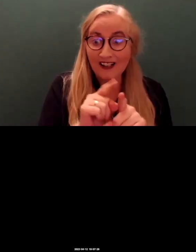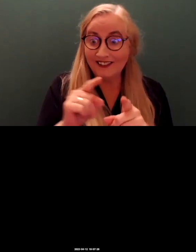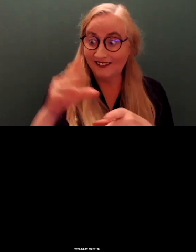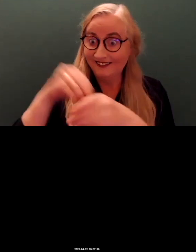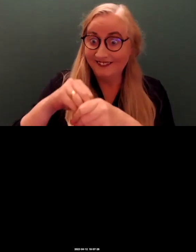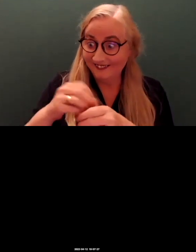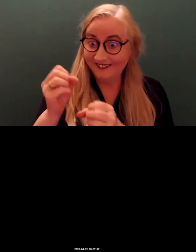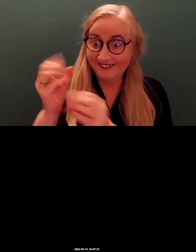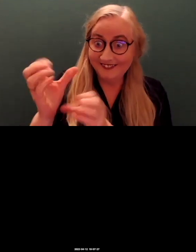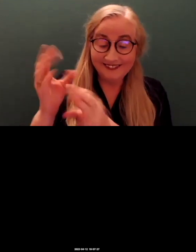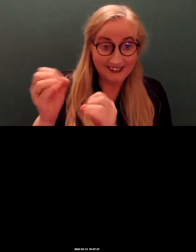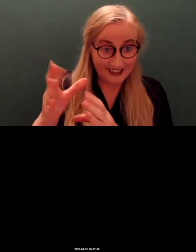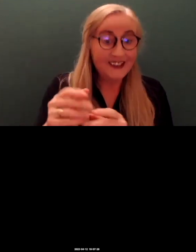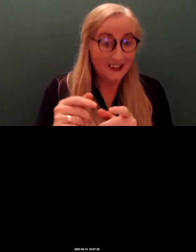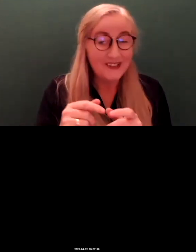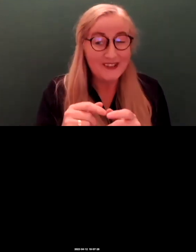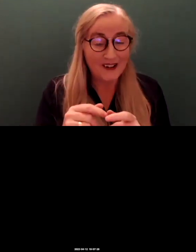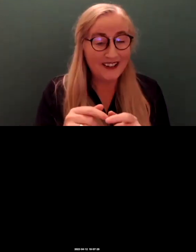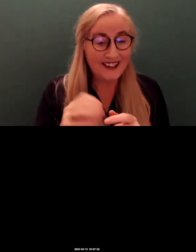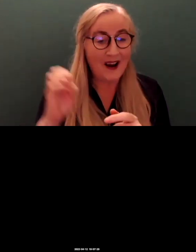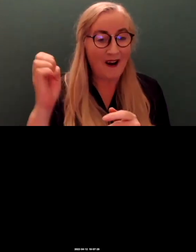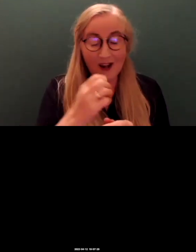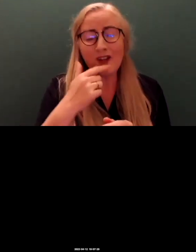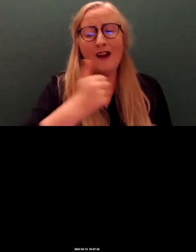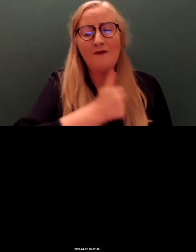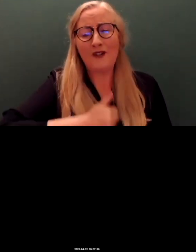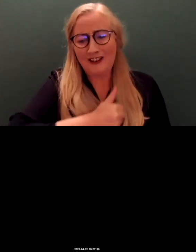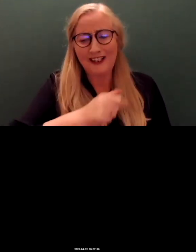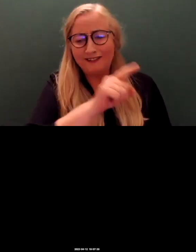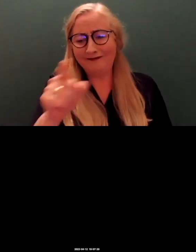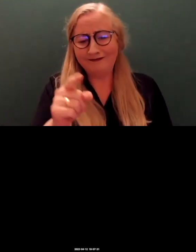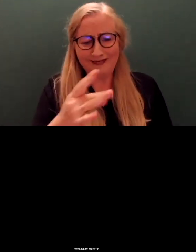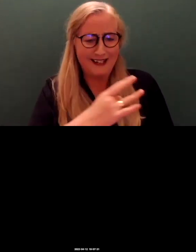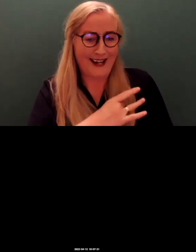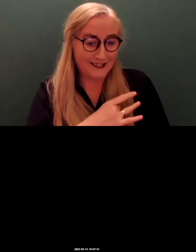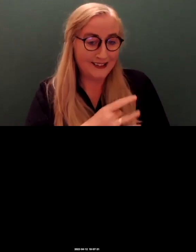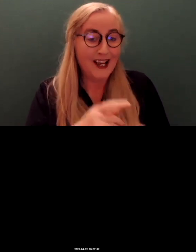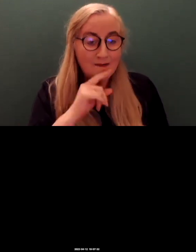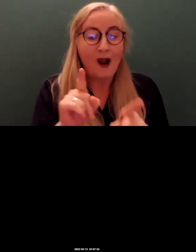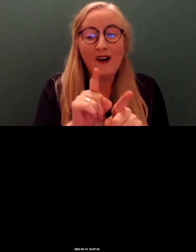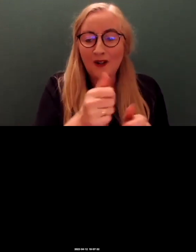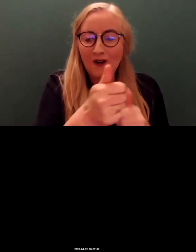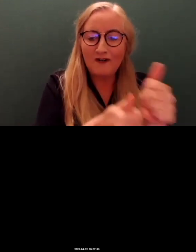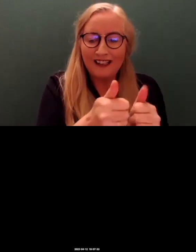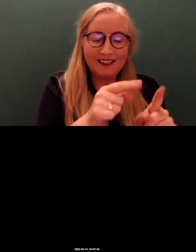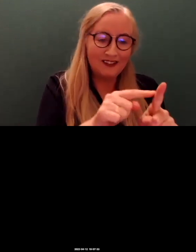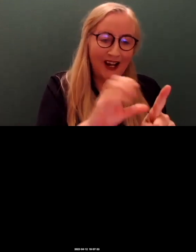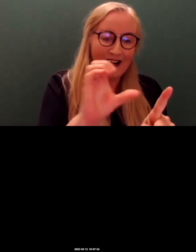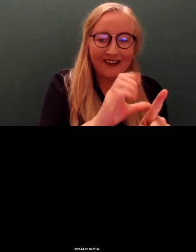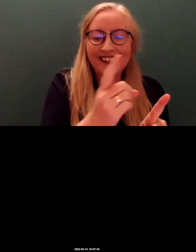Particularly at this early stage, but I really, really appreciate it. And of course, all credit goes to Catherine here, who was very helpful putting